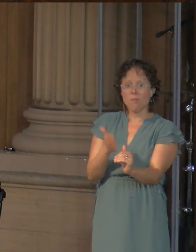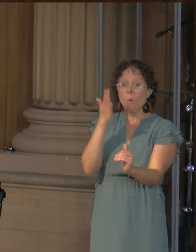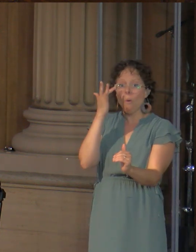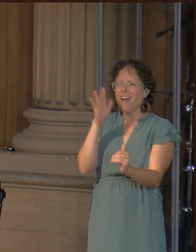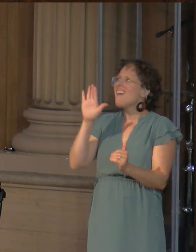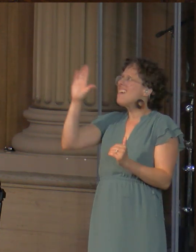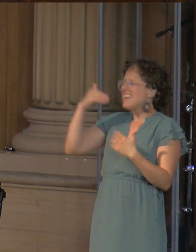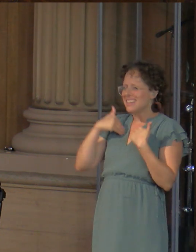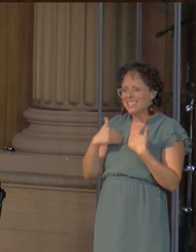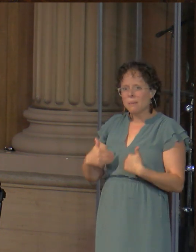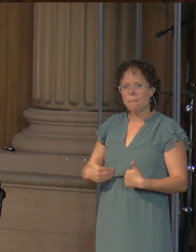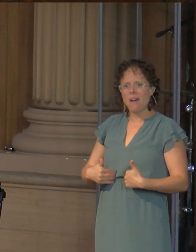blood was spilled.